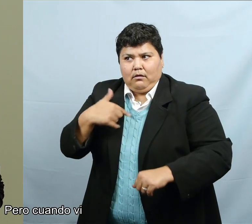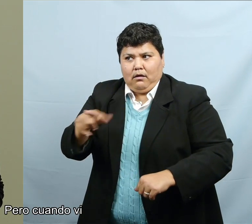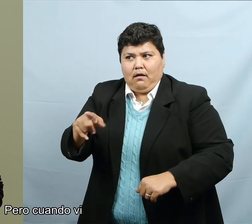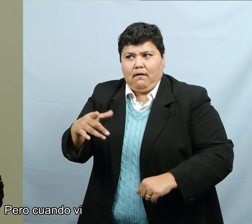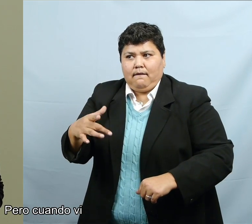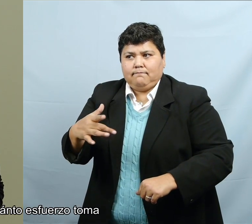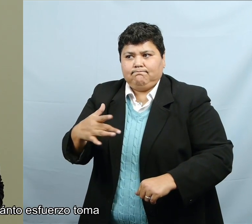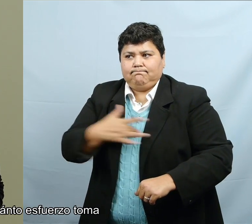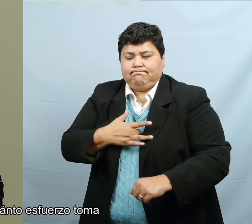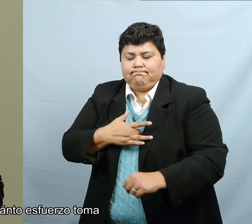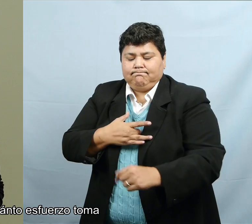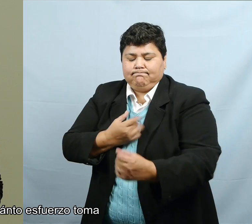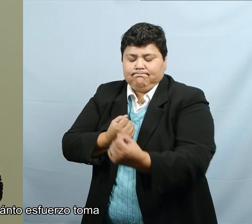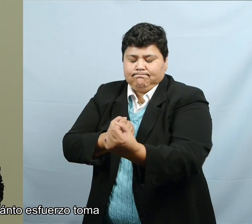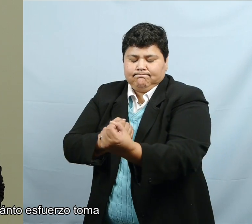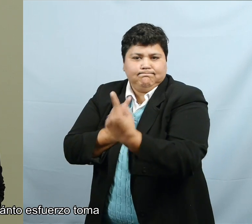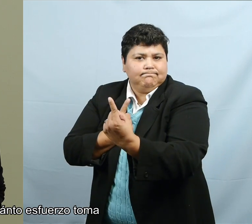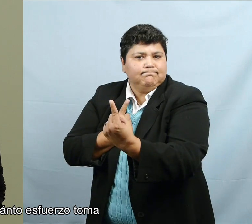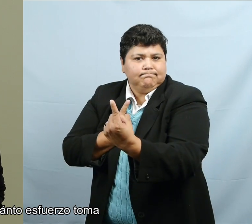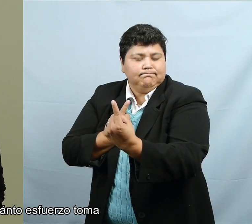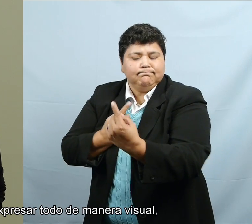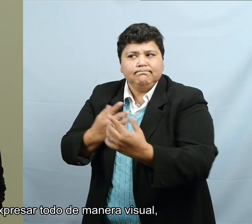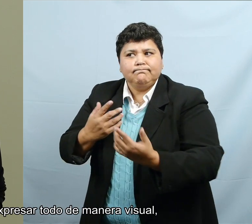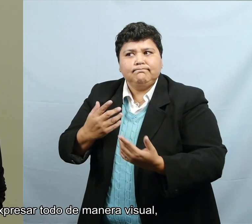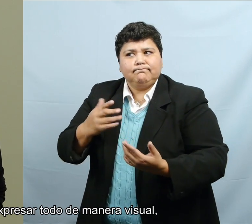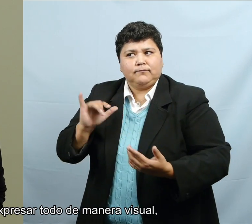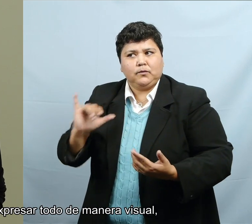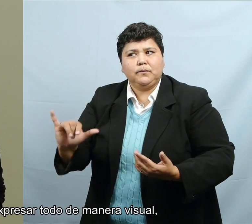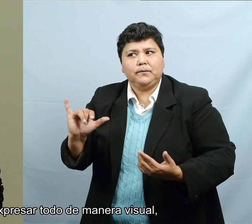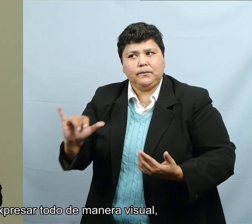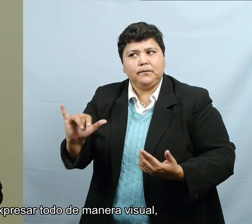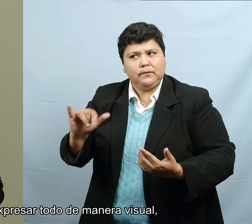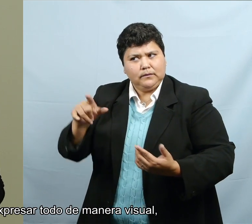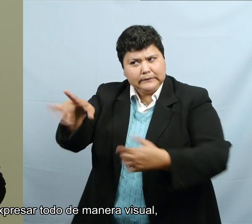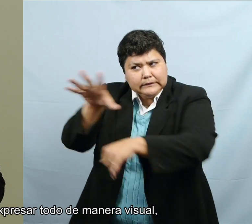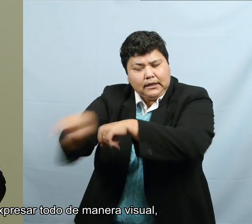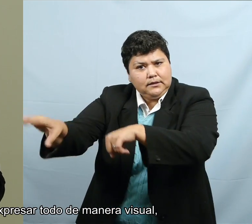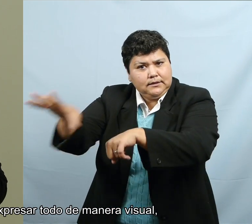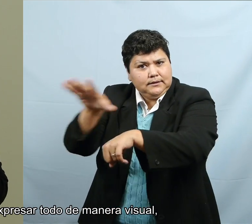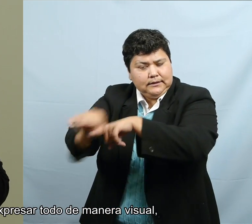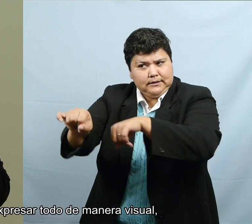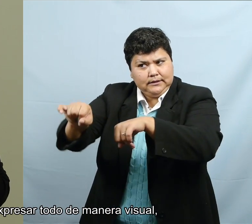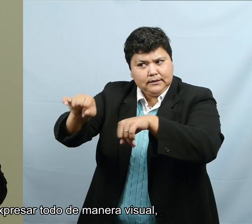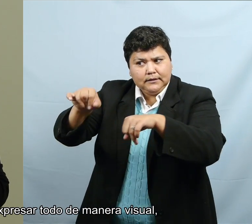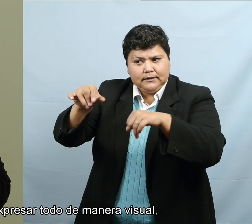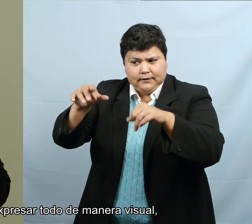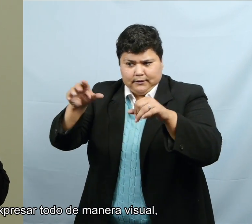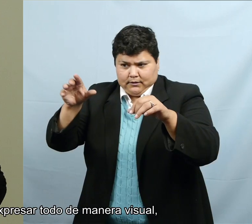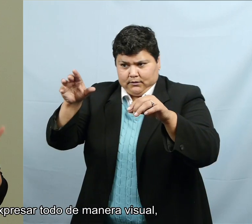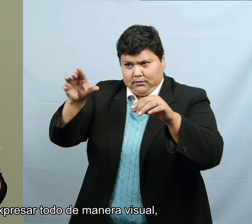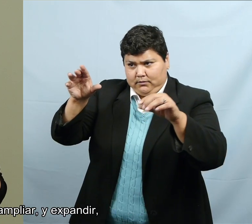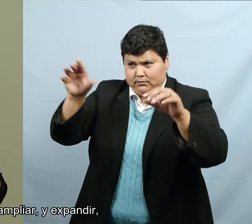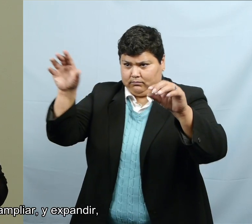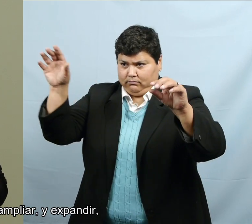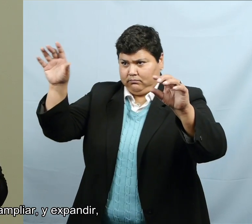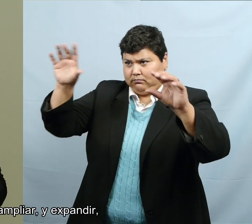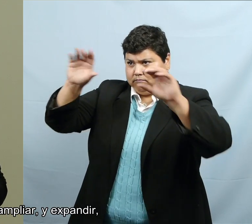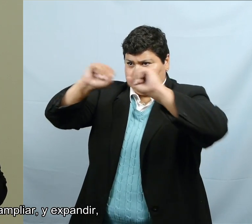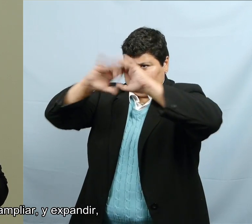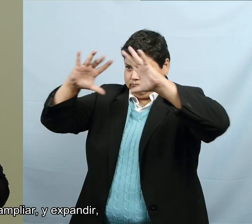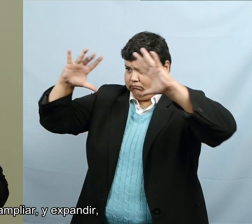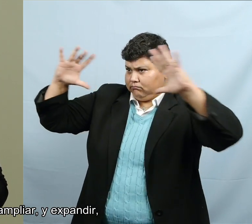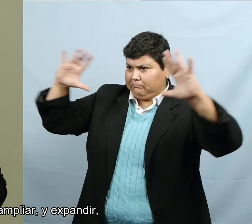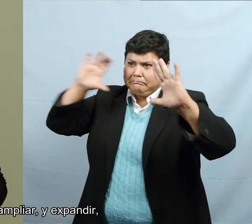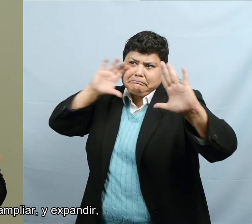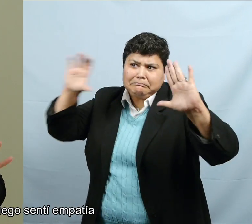But when I saw how much work it takes for the CDI to put everything out visually and expand,